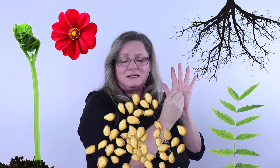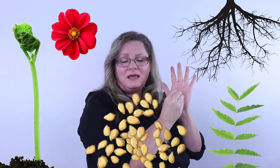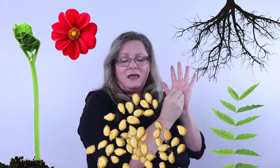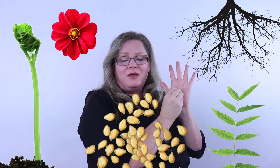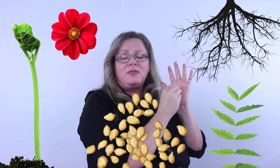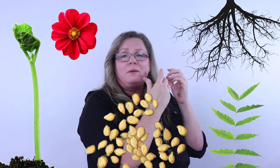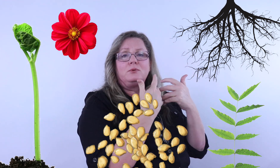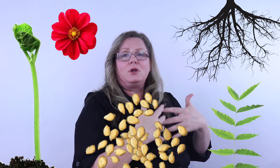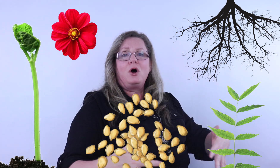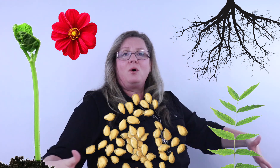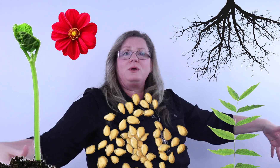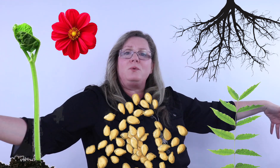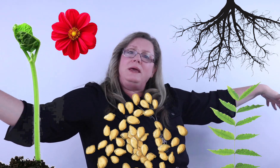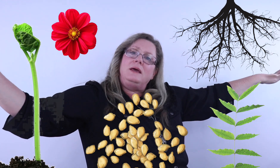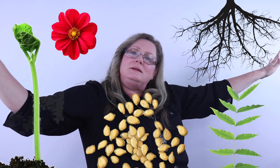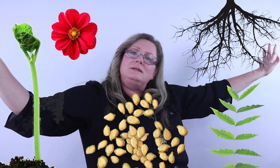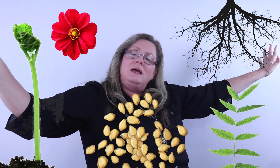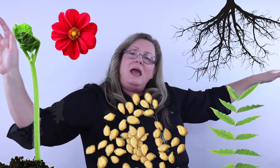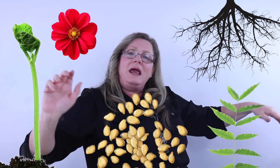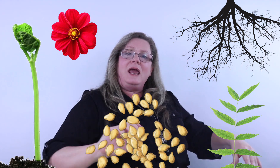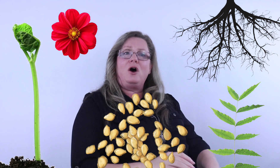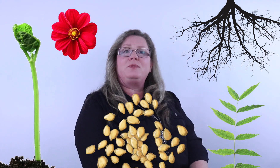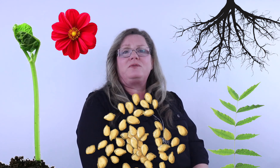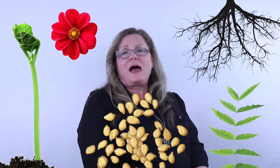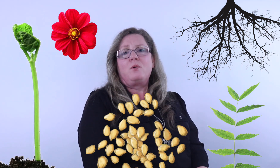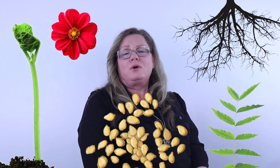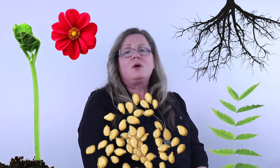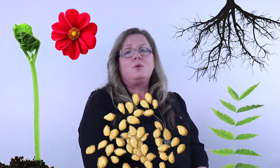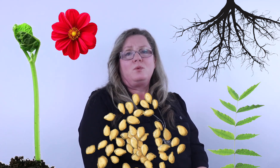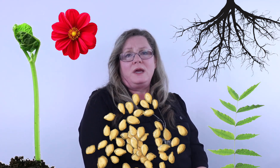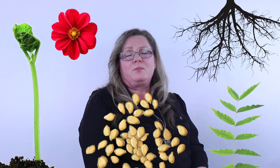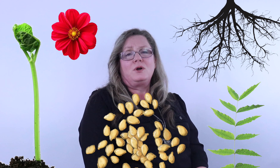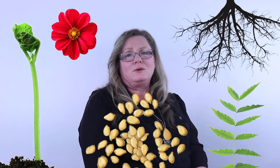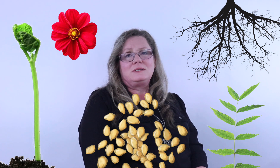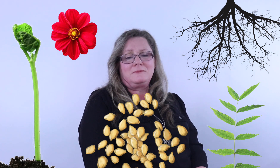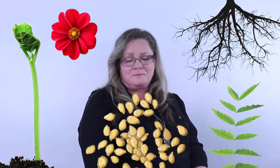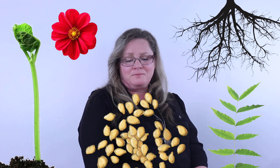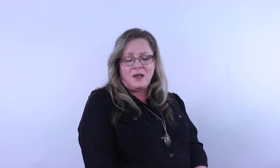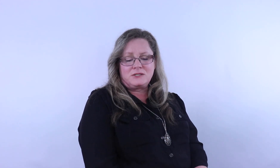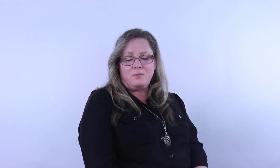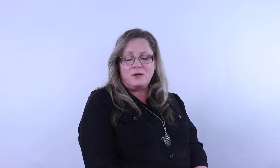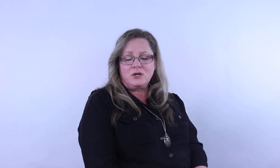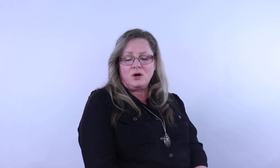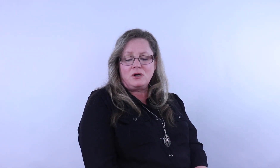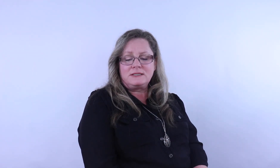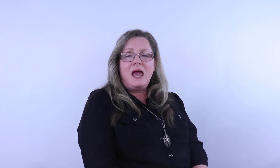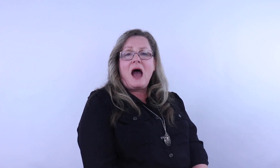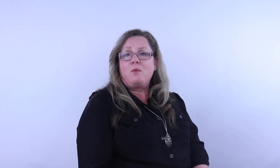that blow in the wind and help the flower reproduce. So boys and girls, I